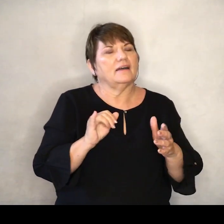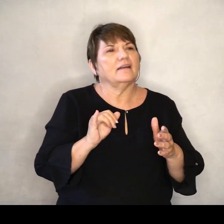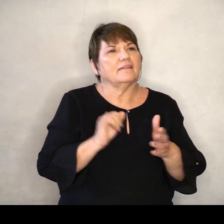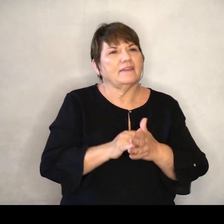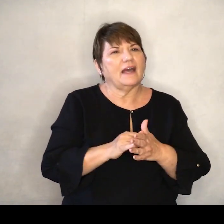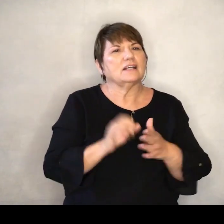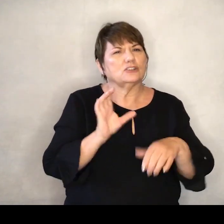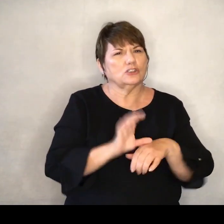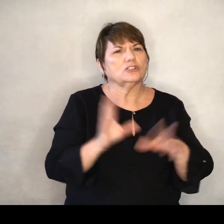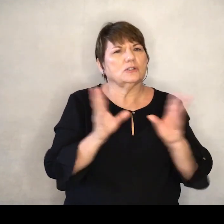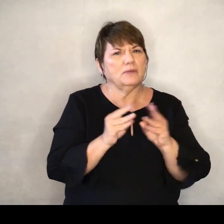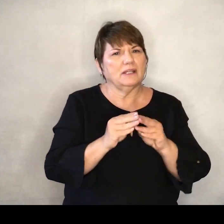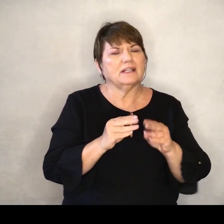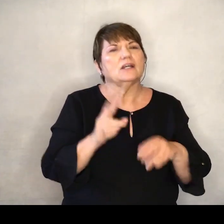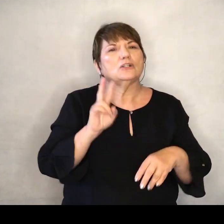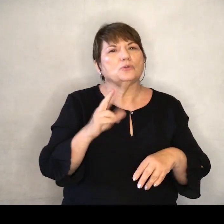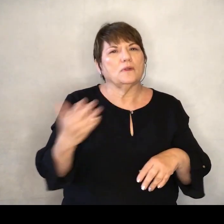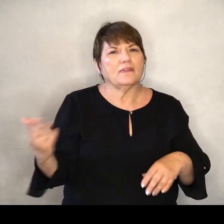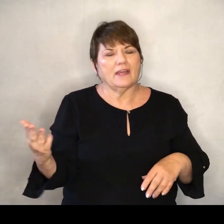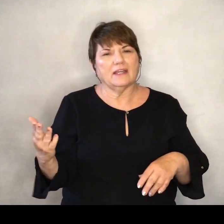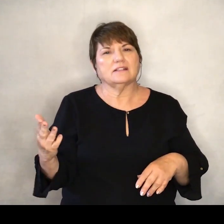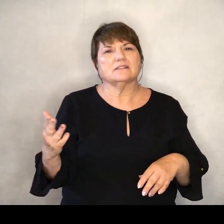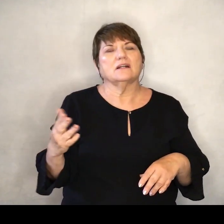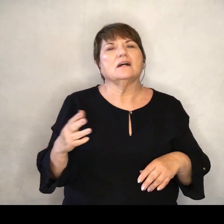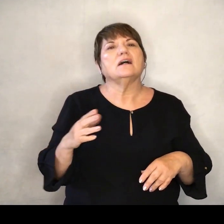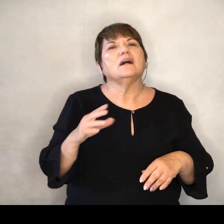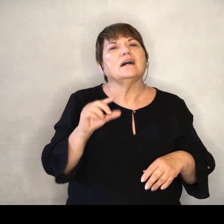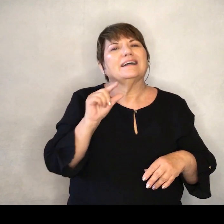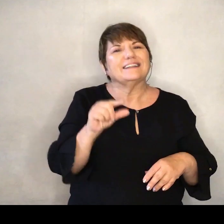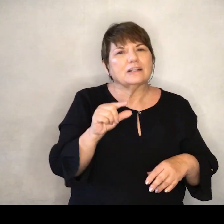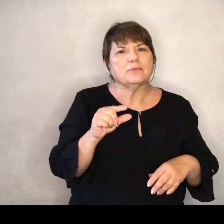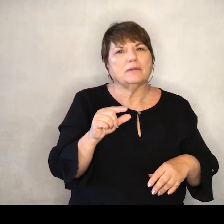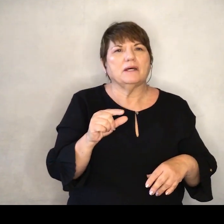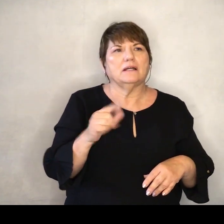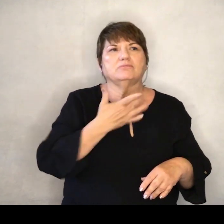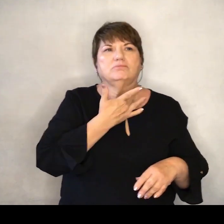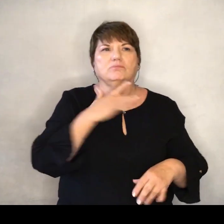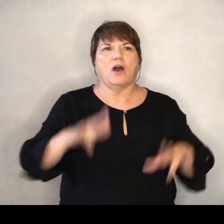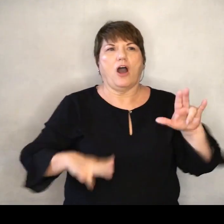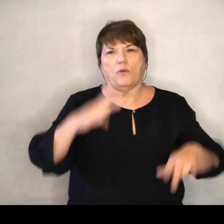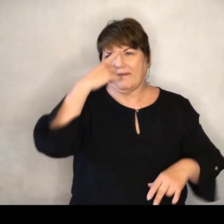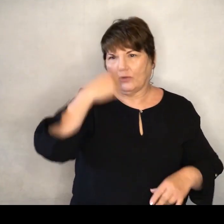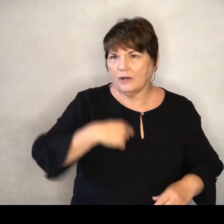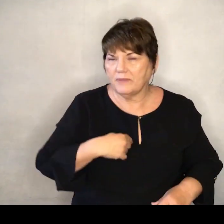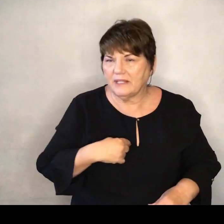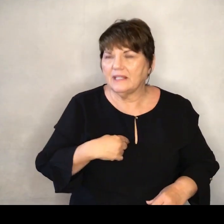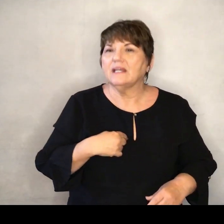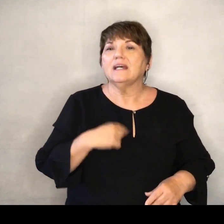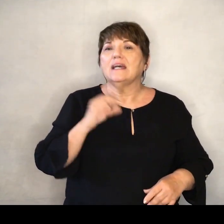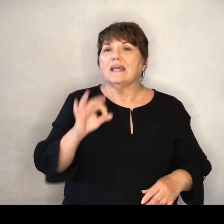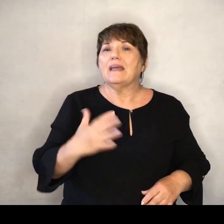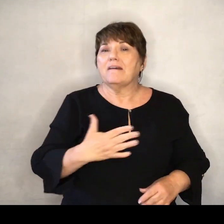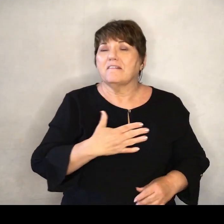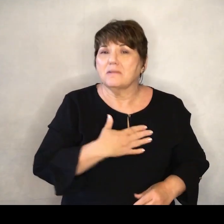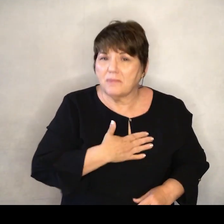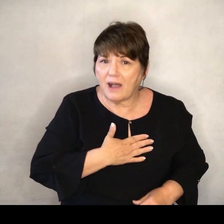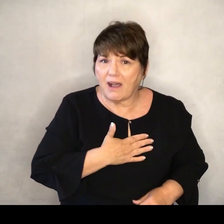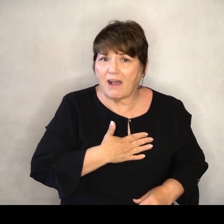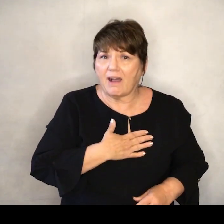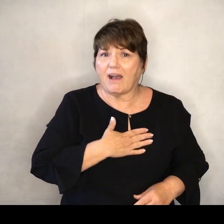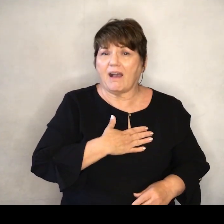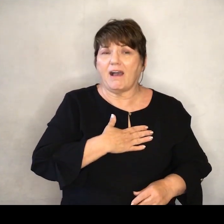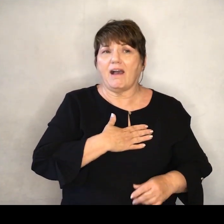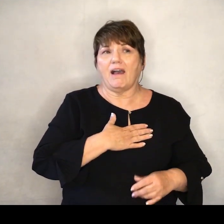meeting is going to do two things One, it's a little bit of an awkward moment for me Because if my compensation